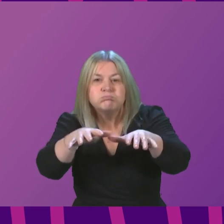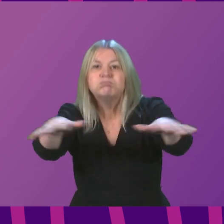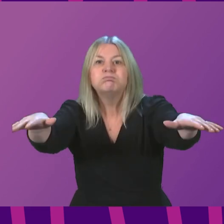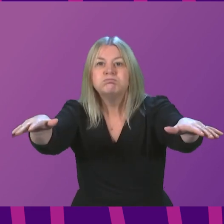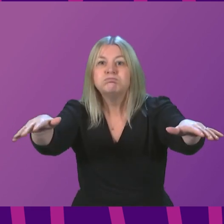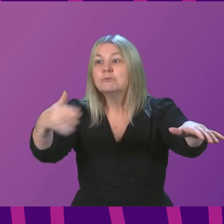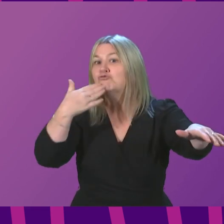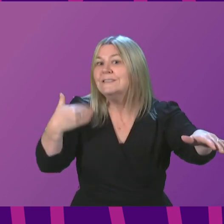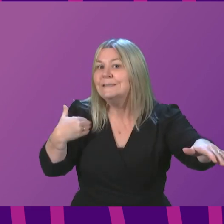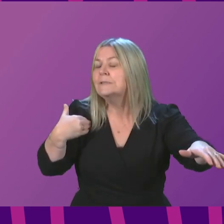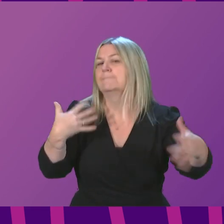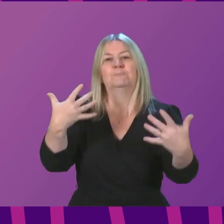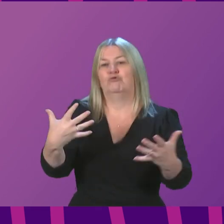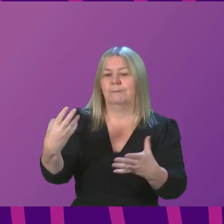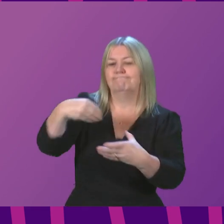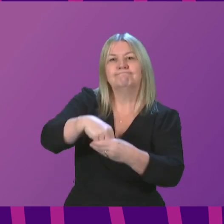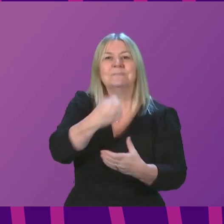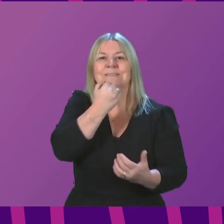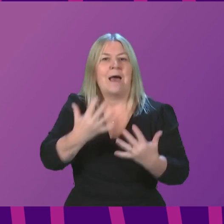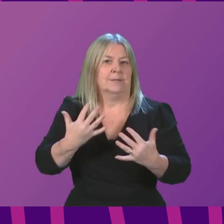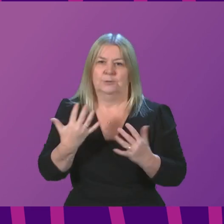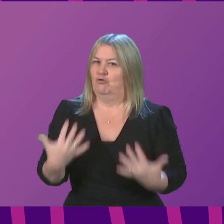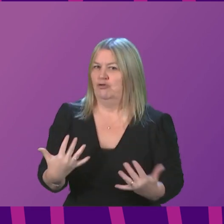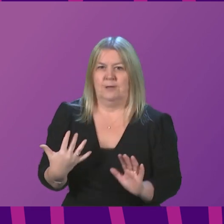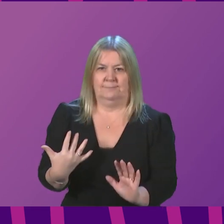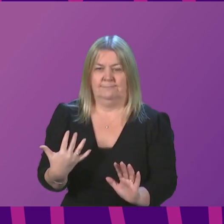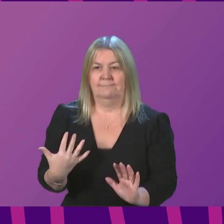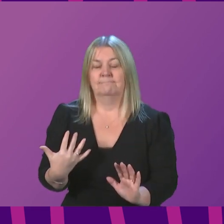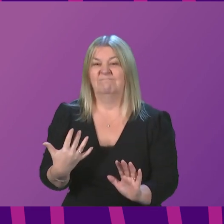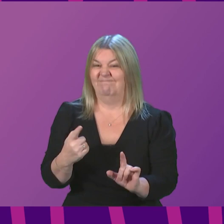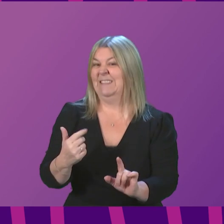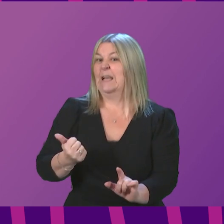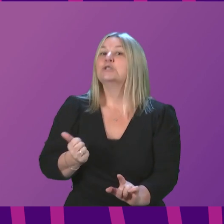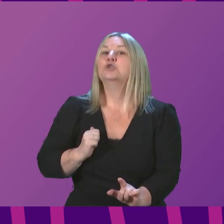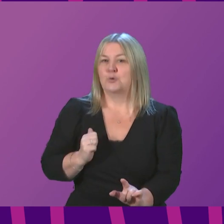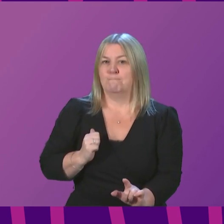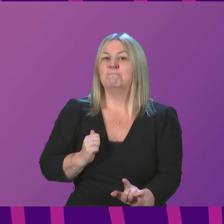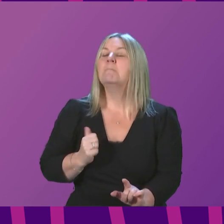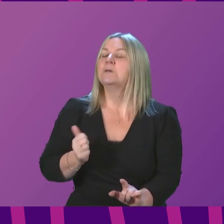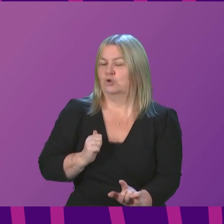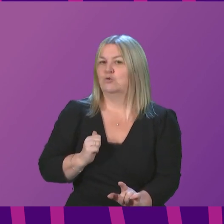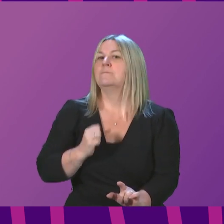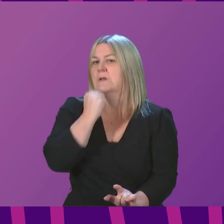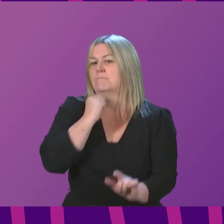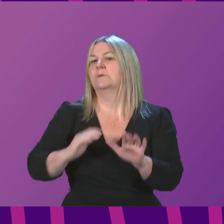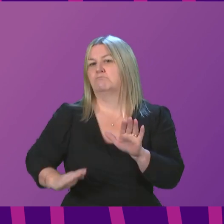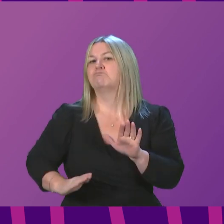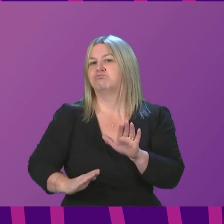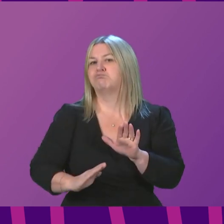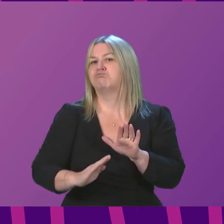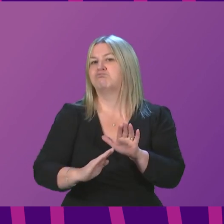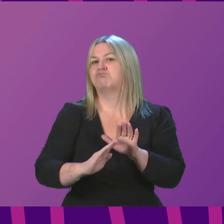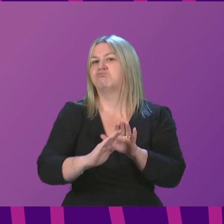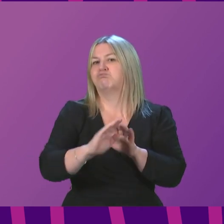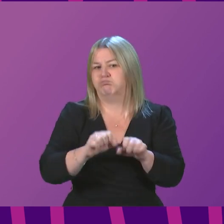evident in the reported figures. It is reasonable to assume that we will continue to see steep increases in cases in the